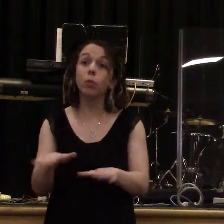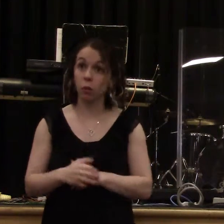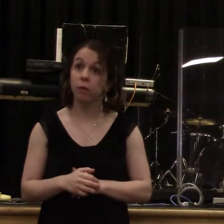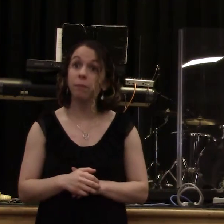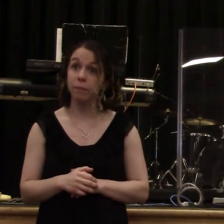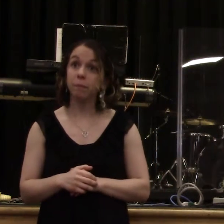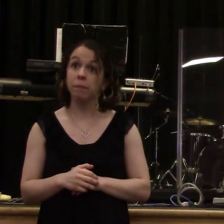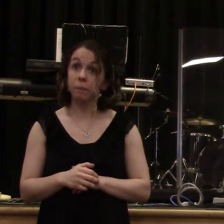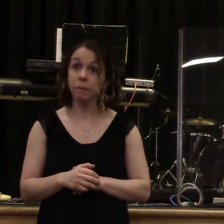with God. God, can you say amen?